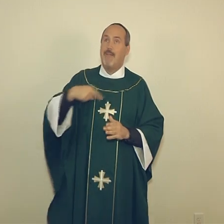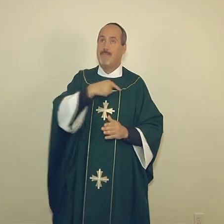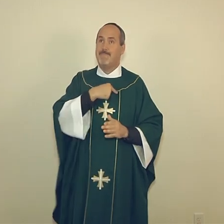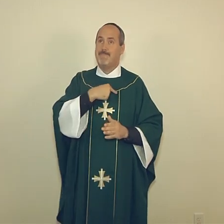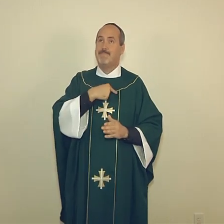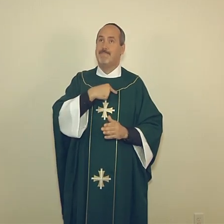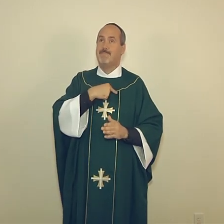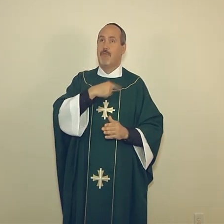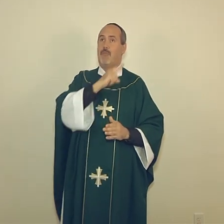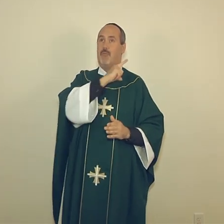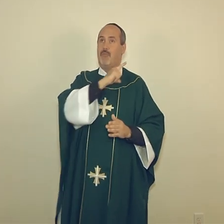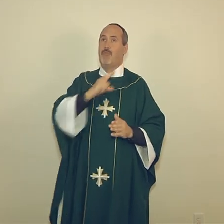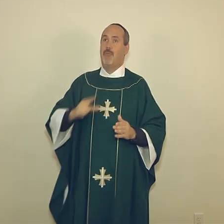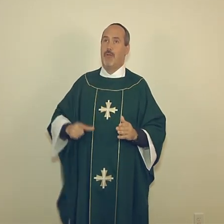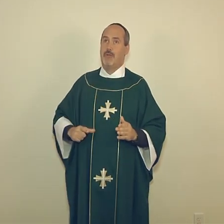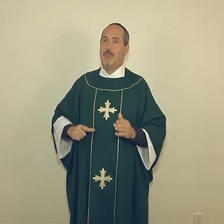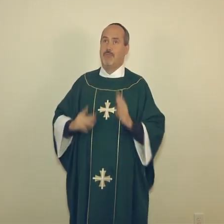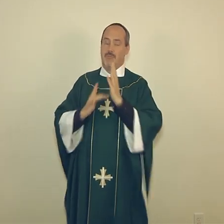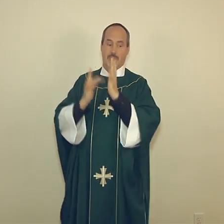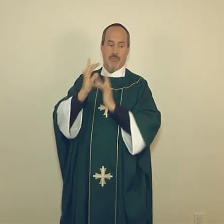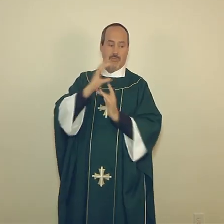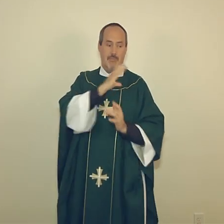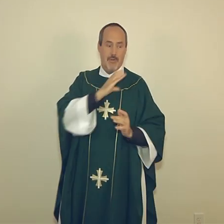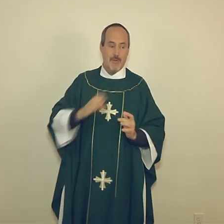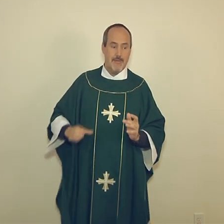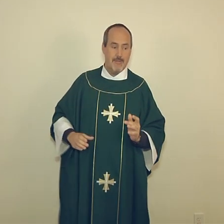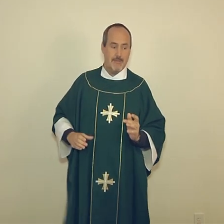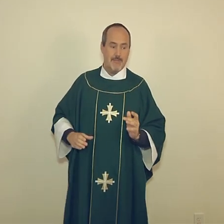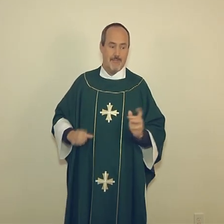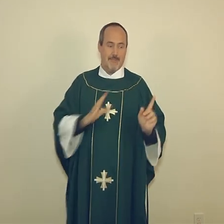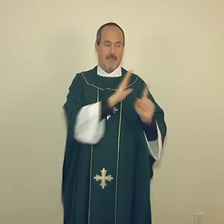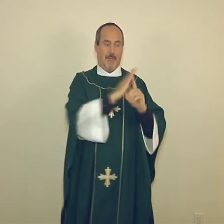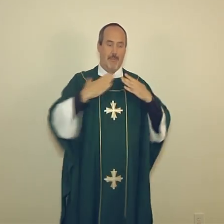the body and blood of our Lord Jesus Christ.